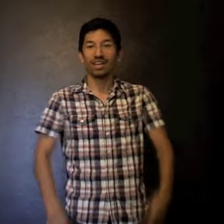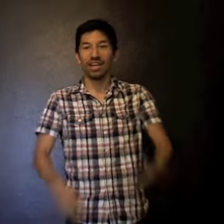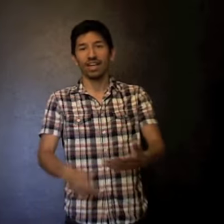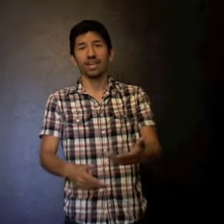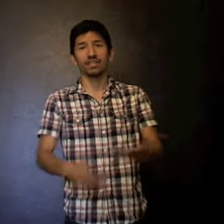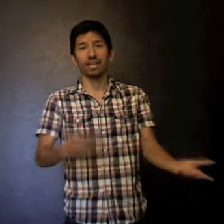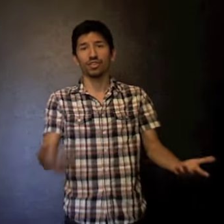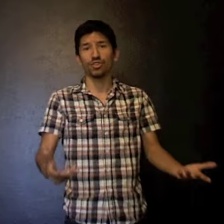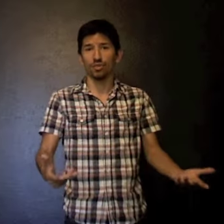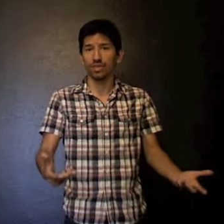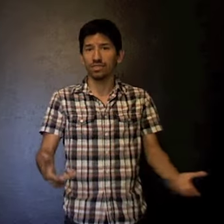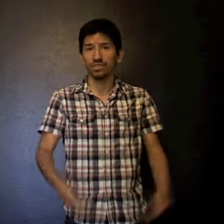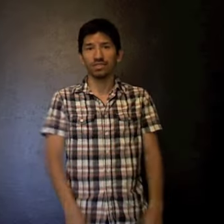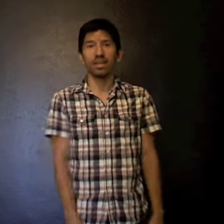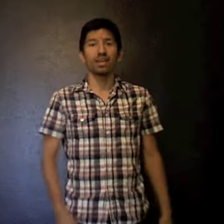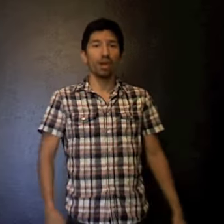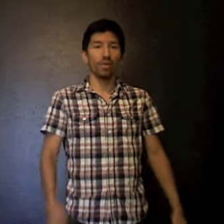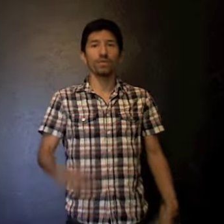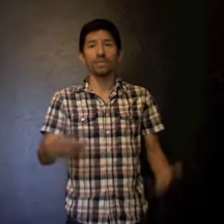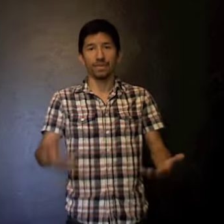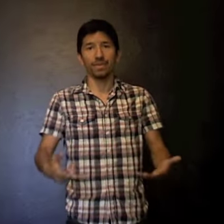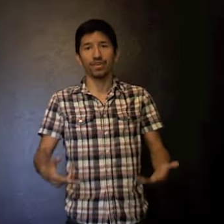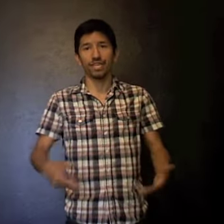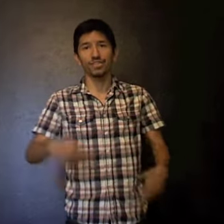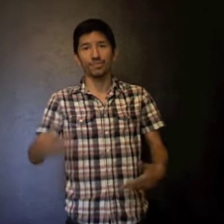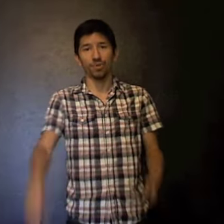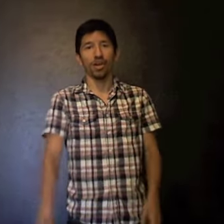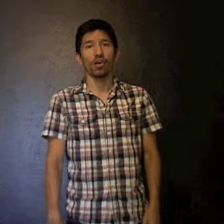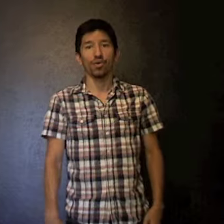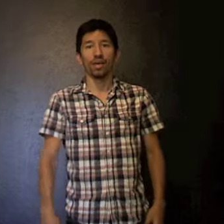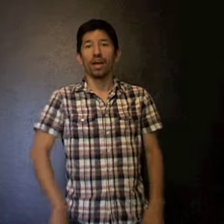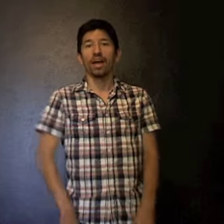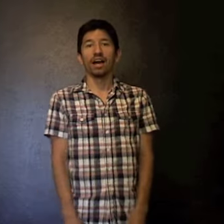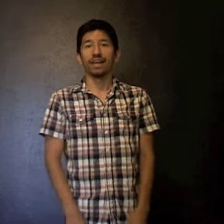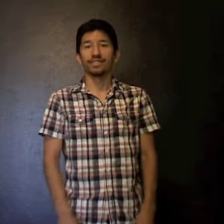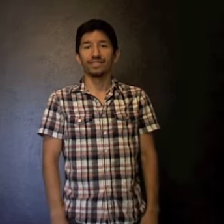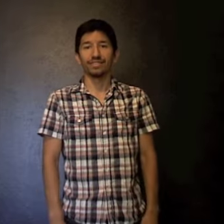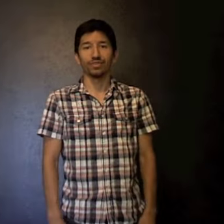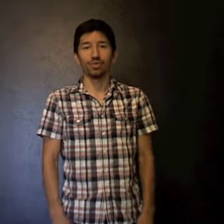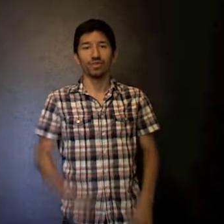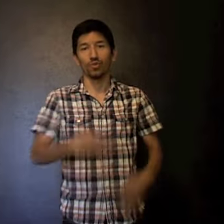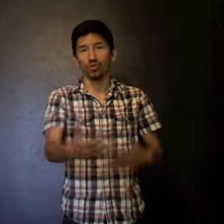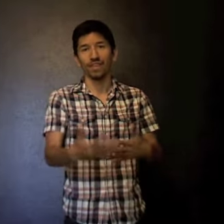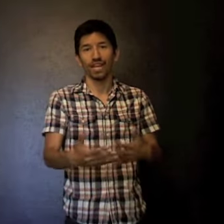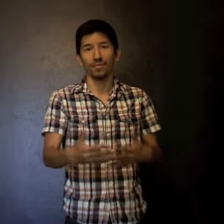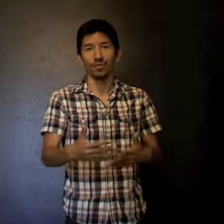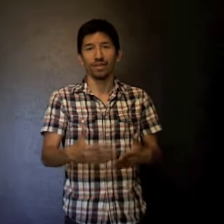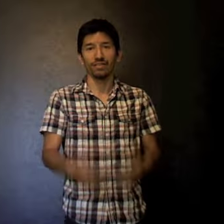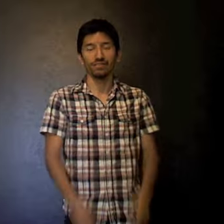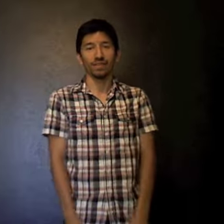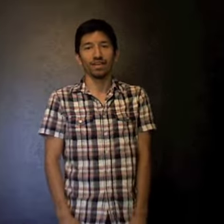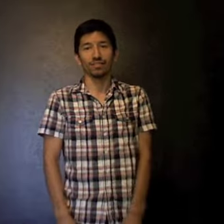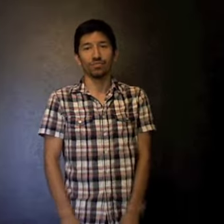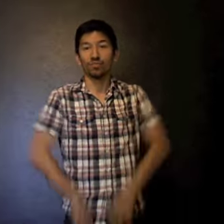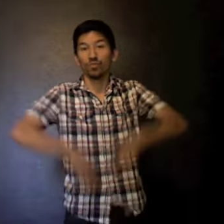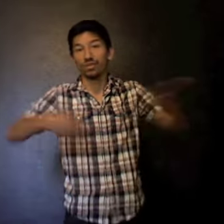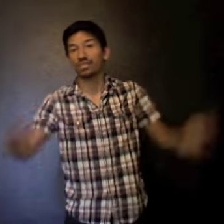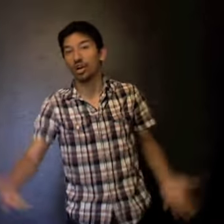And to answer your questions, no, we will not be calling it 2.0. It's just sort of a cool thing I'm doing because we're starting